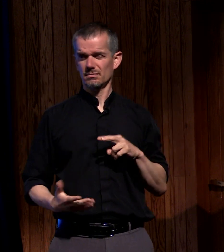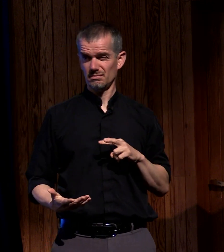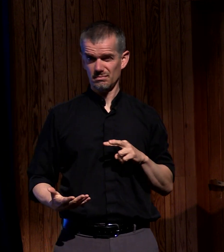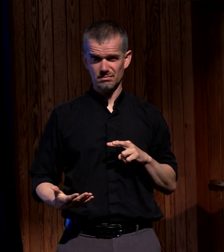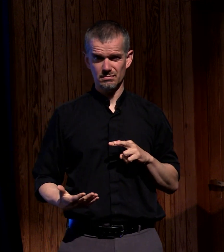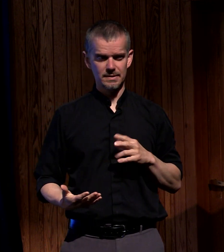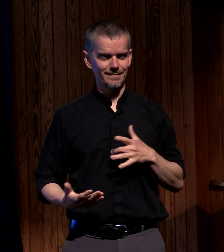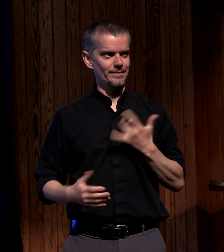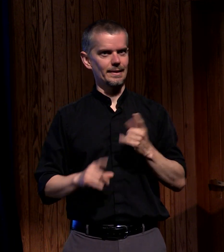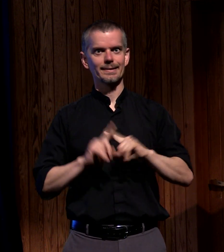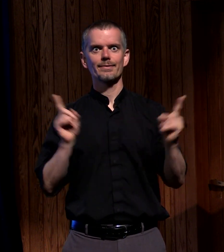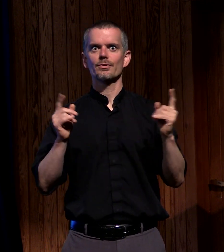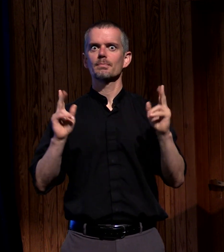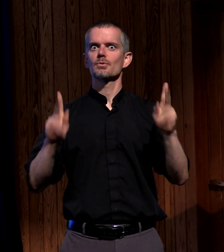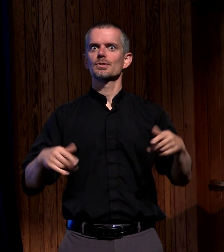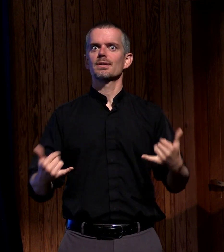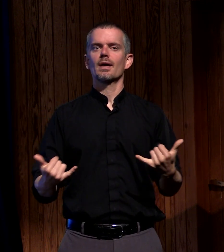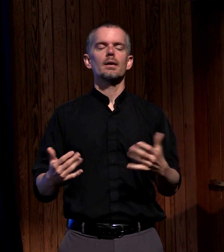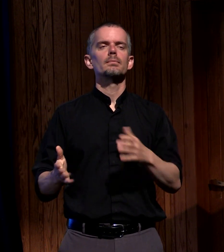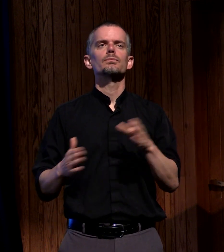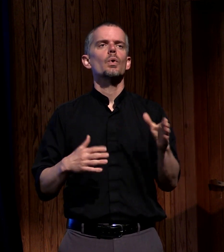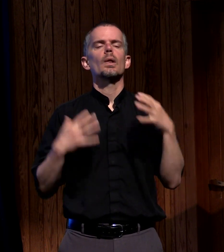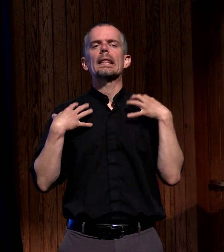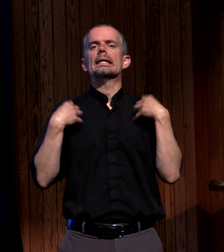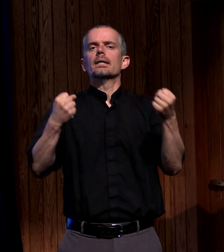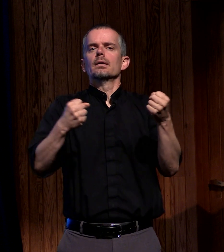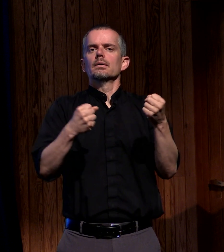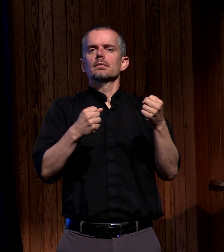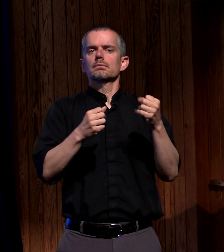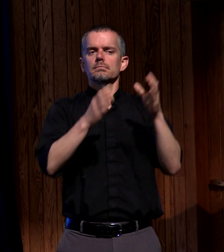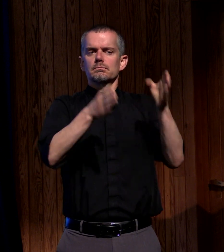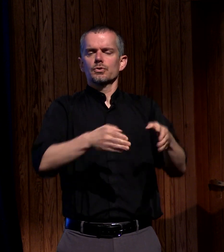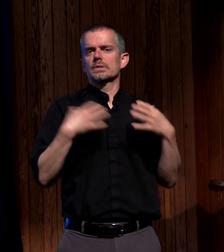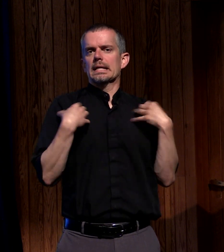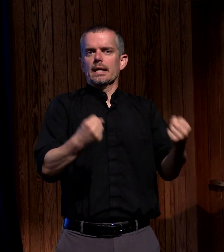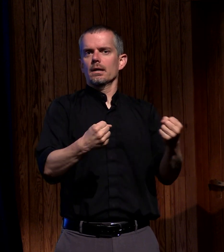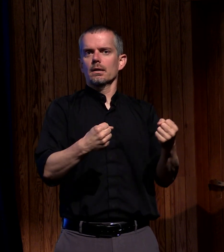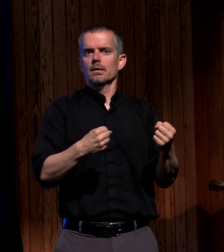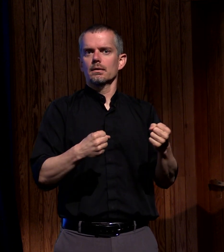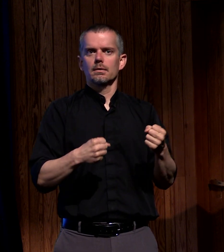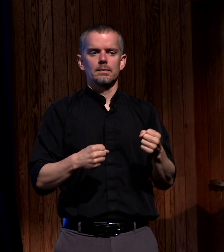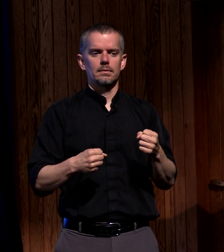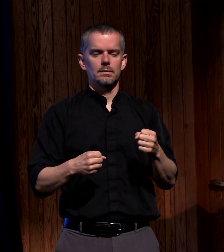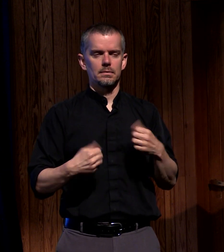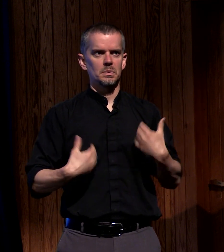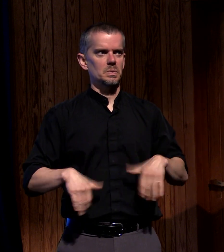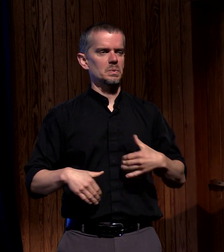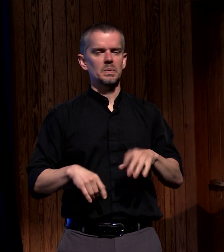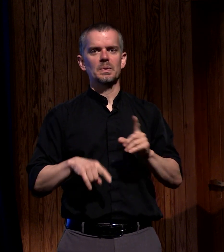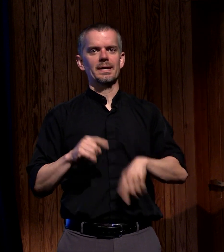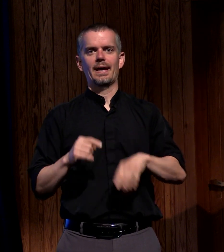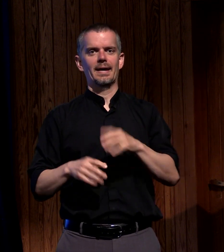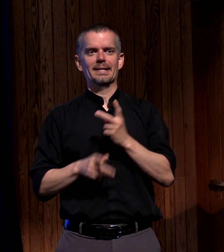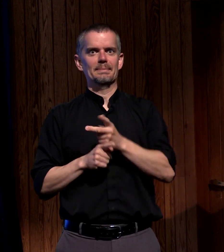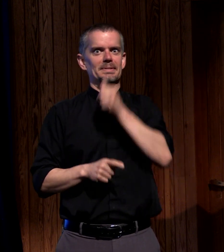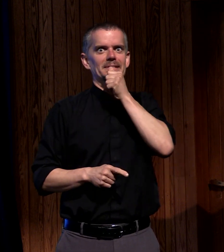same person or when the healing comes to a person and they can't keep it in and they testify to everyone that's around